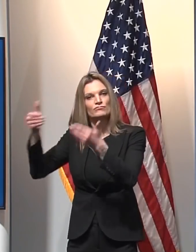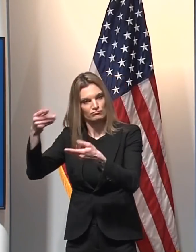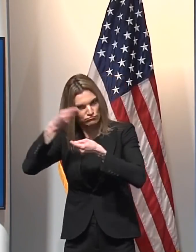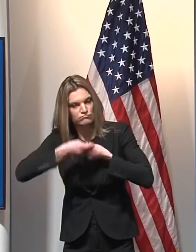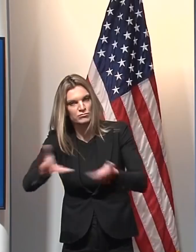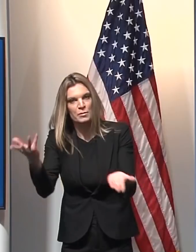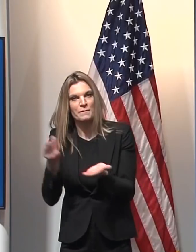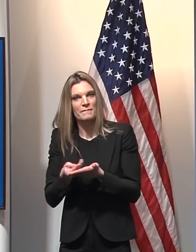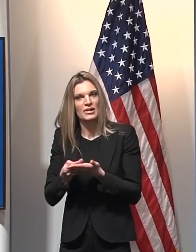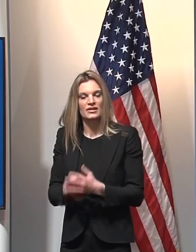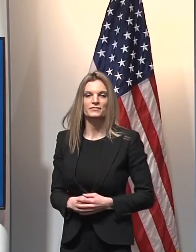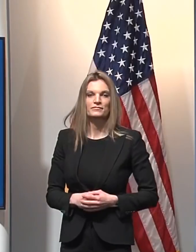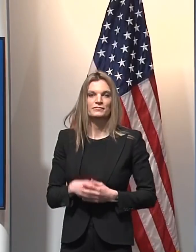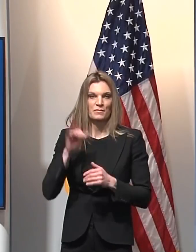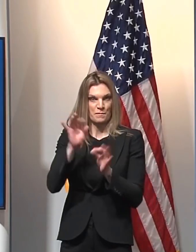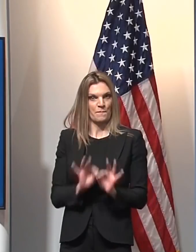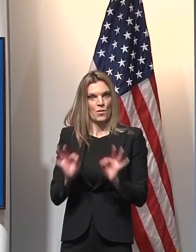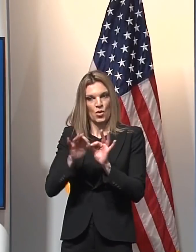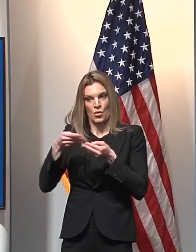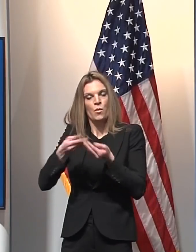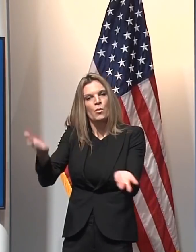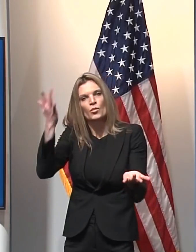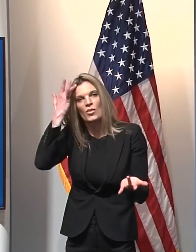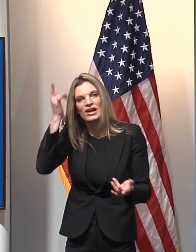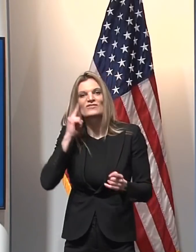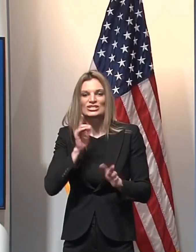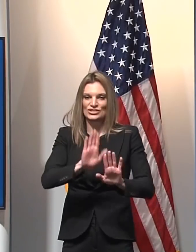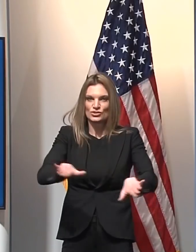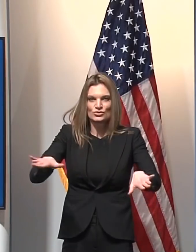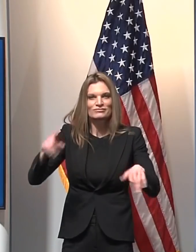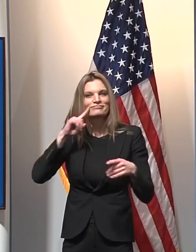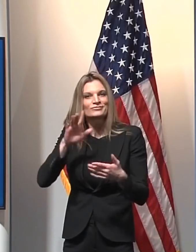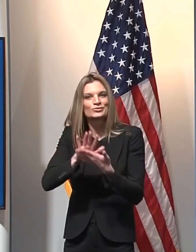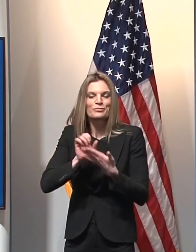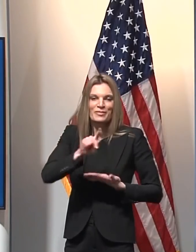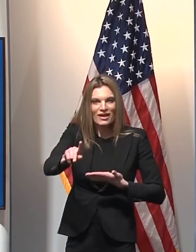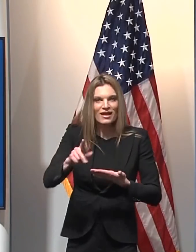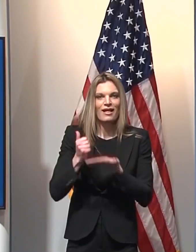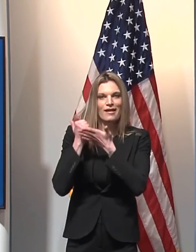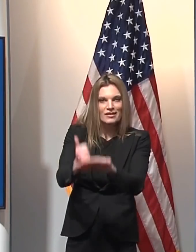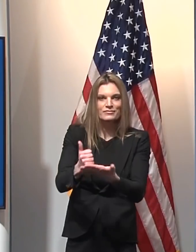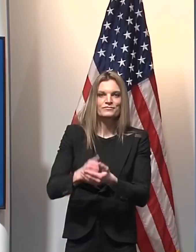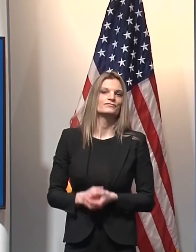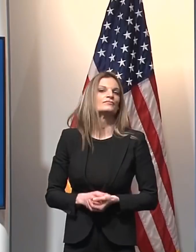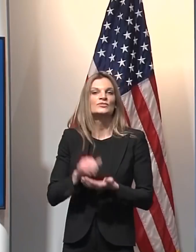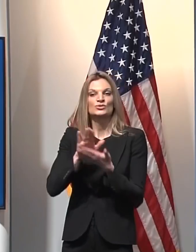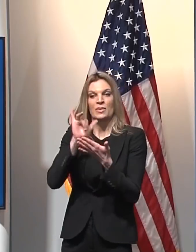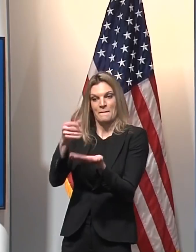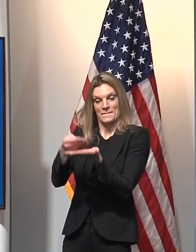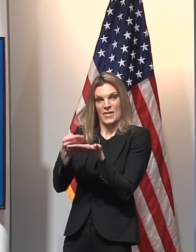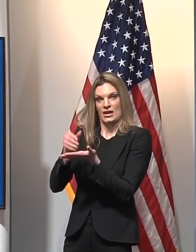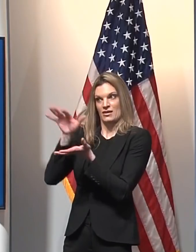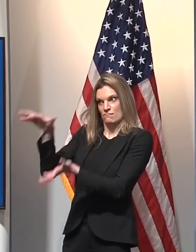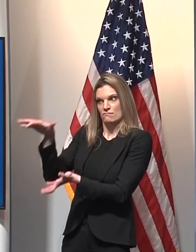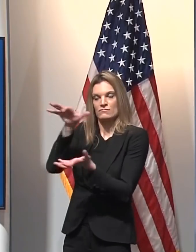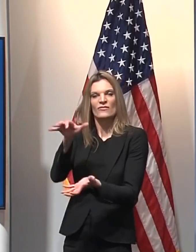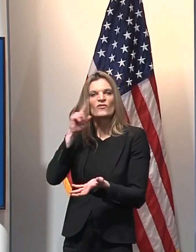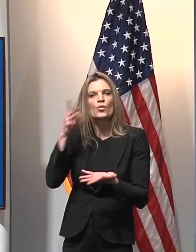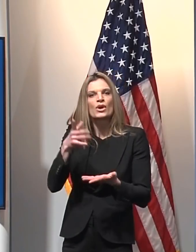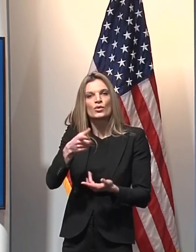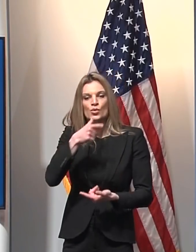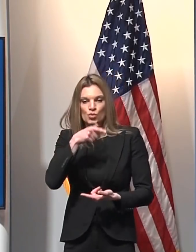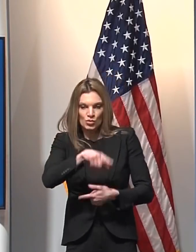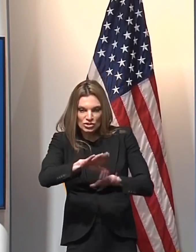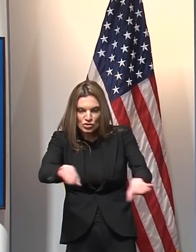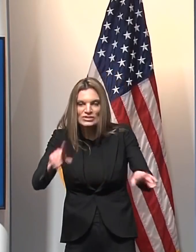pandemic, so these resources can get to schools without further delay. Schools will target these funds toward the greatest need for